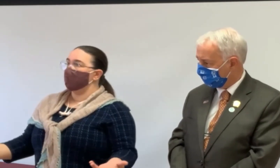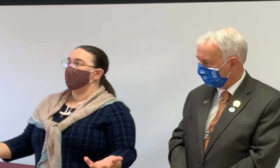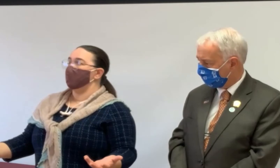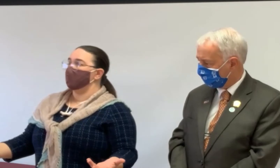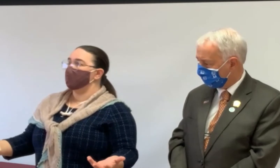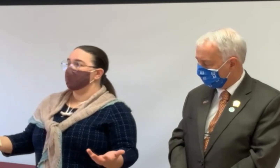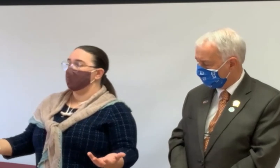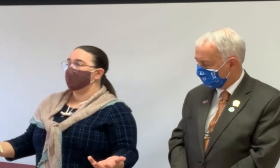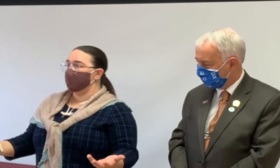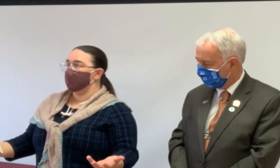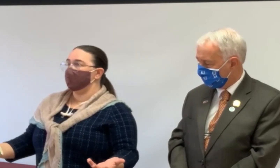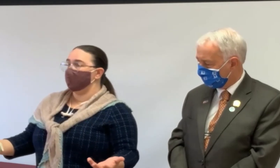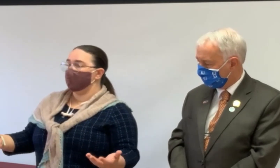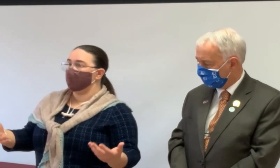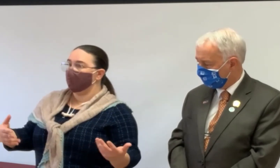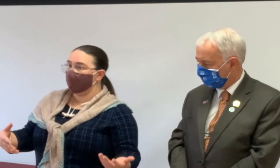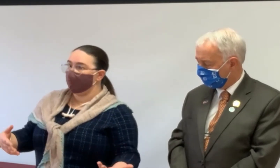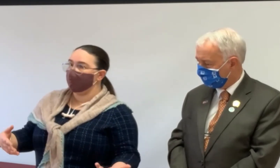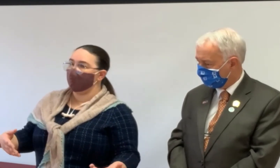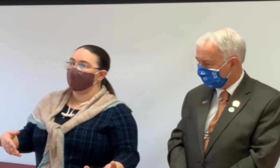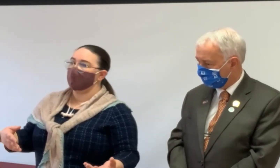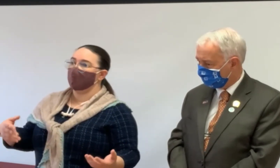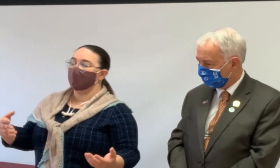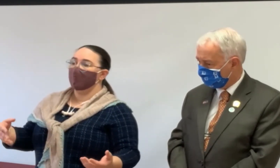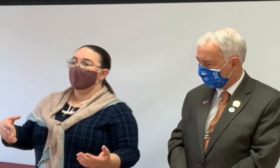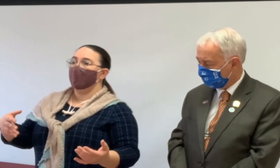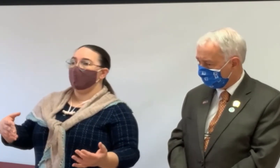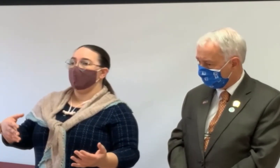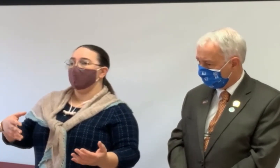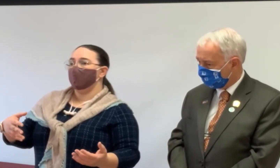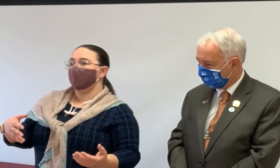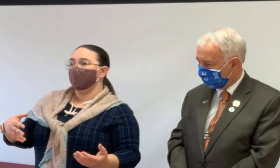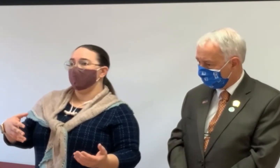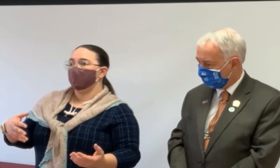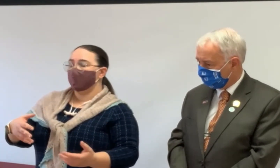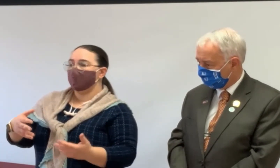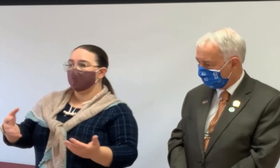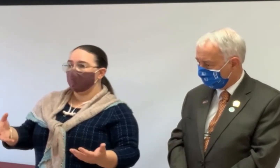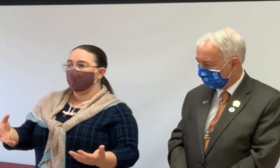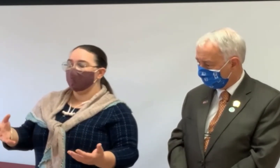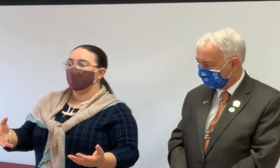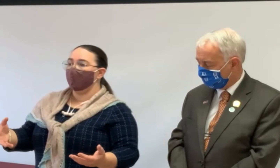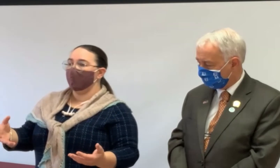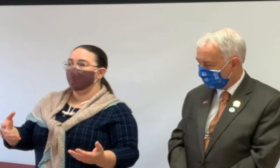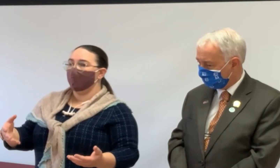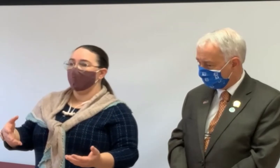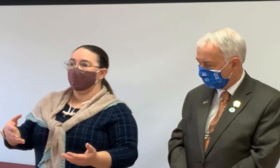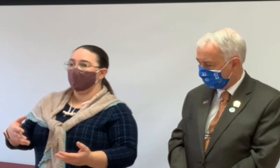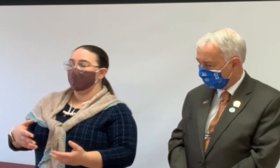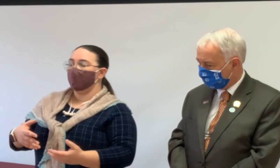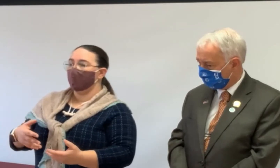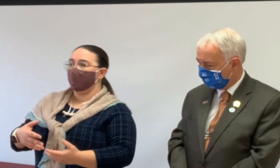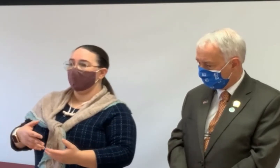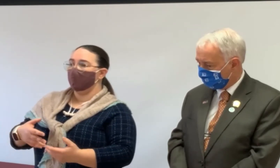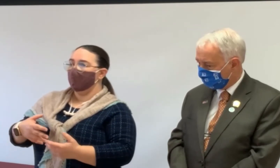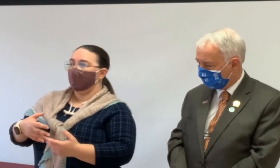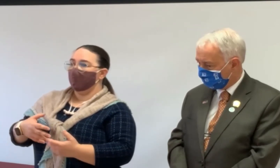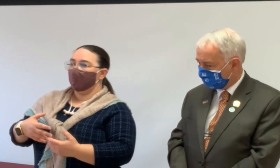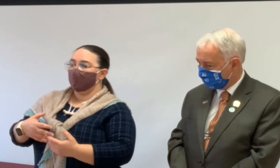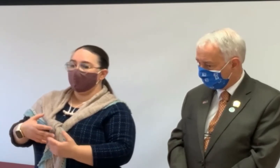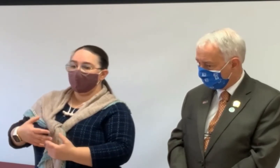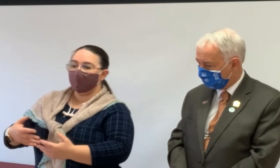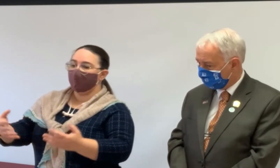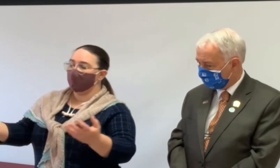older homeowners to be able to do it and to qualify more easily. And they're structured in such a way that you can